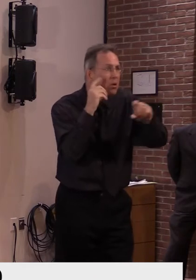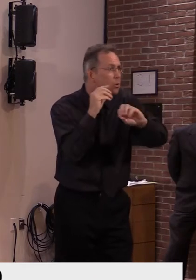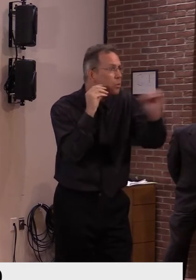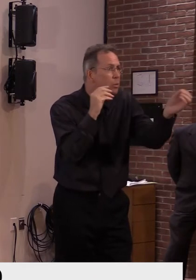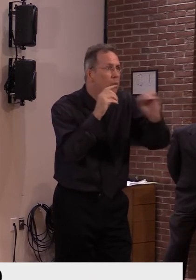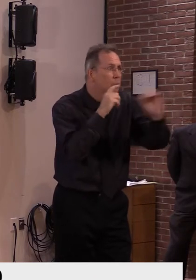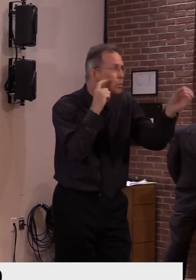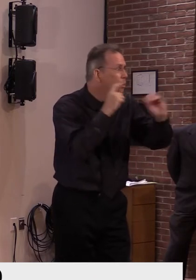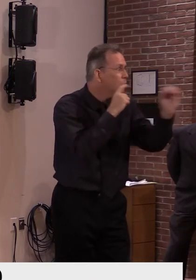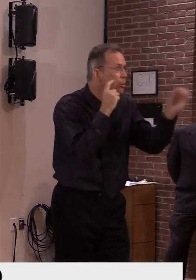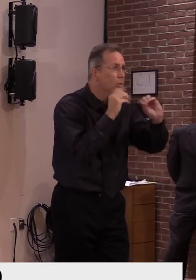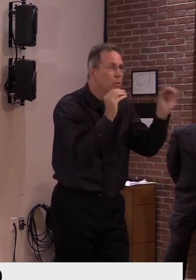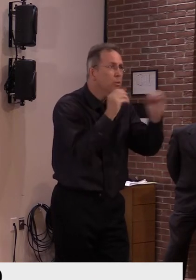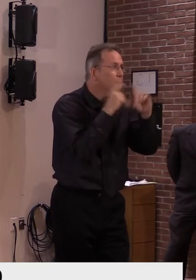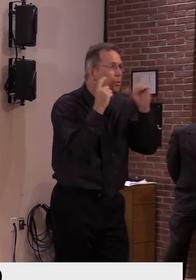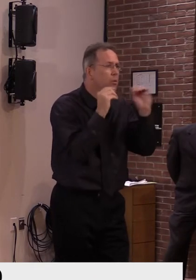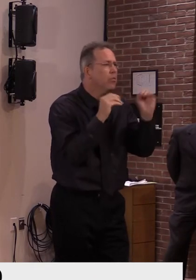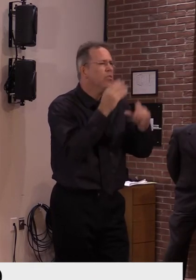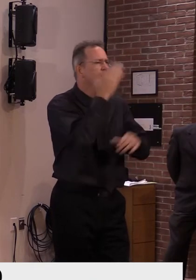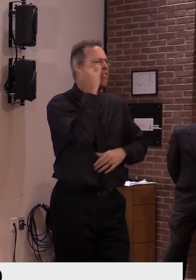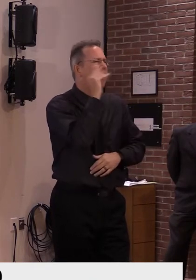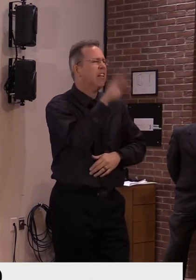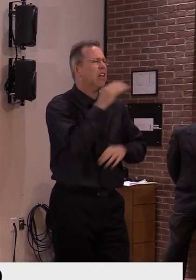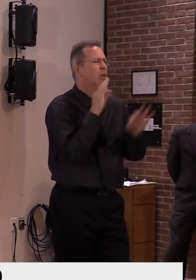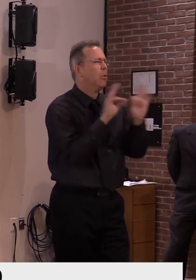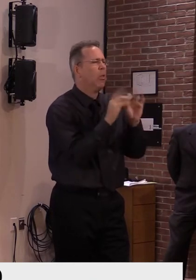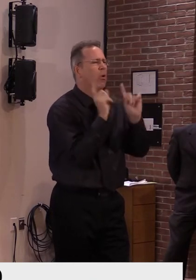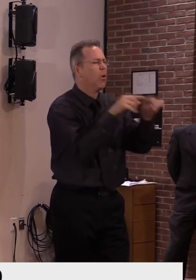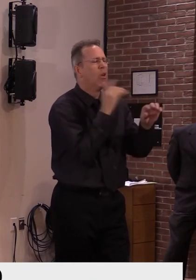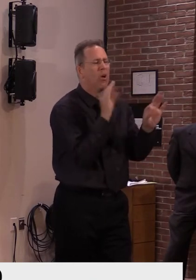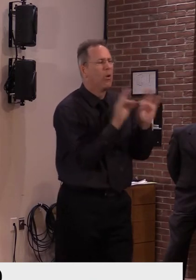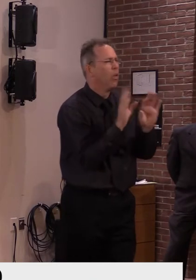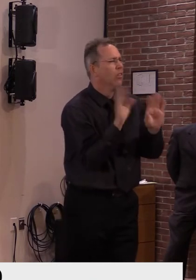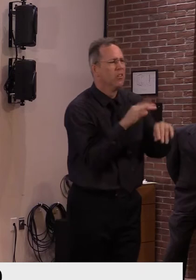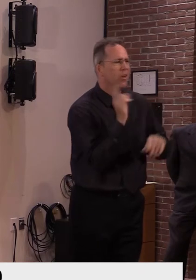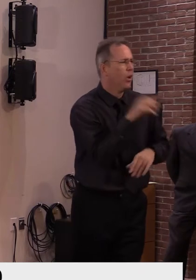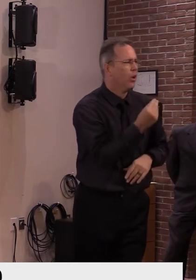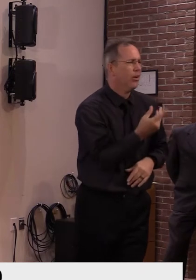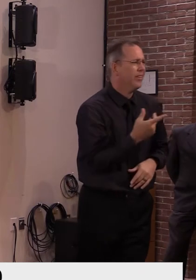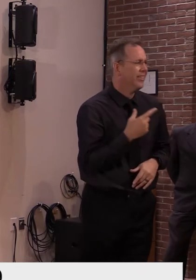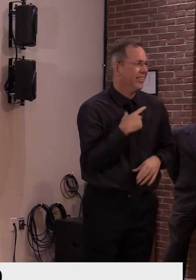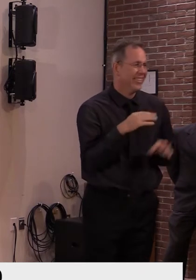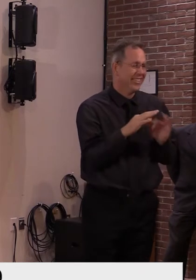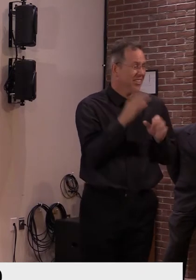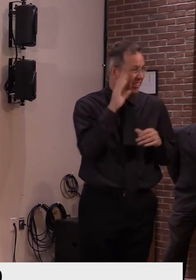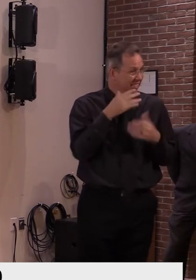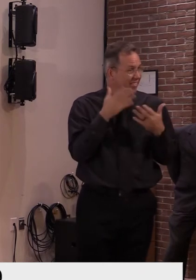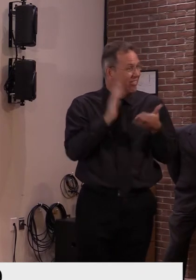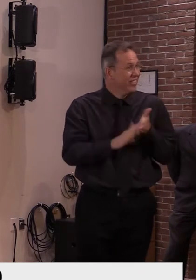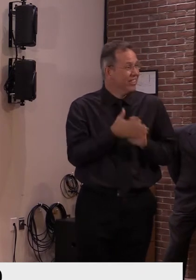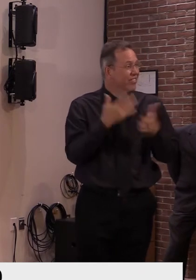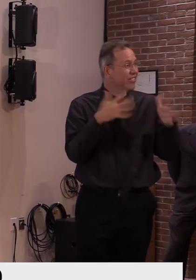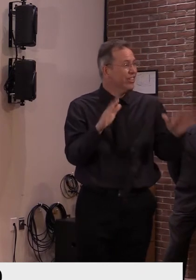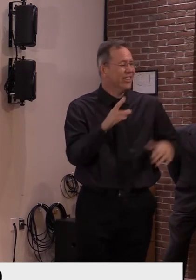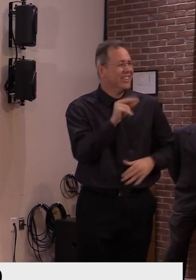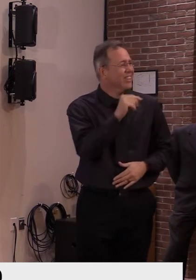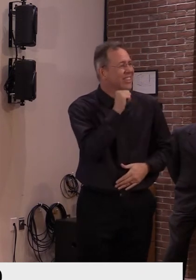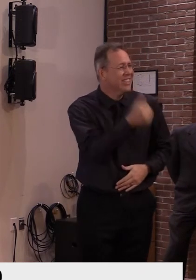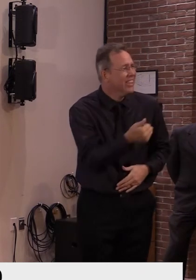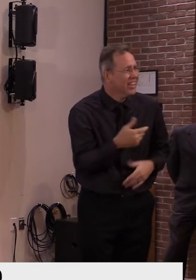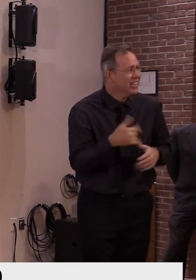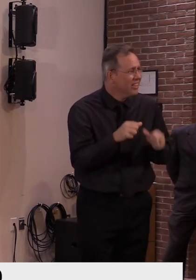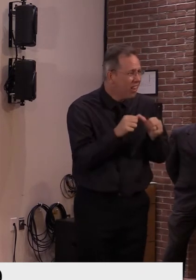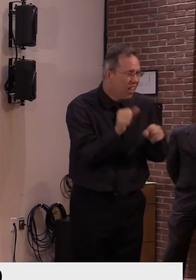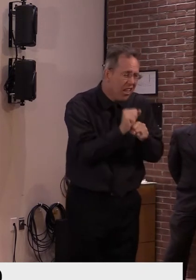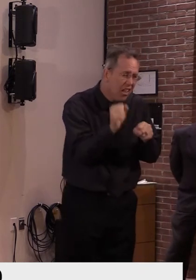uh, we still have, you know, months to go, uh, with this, uh, with this pandemic and it's more critical than ever, uh, with the winter